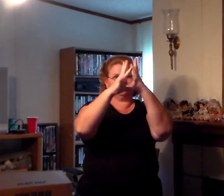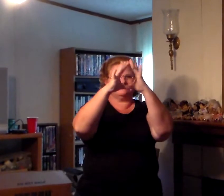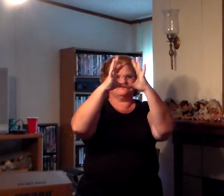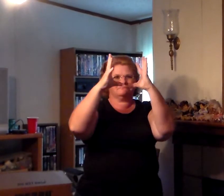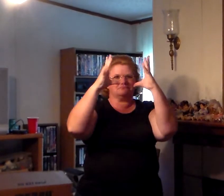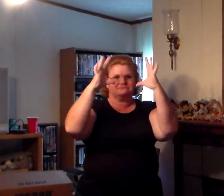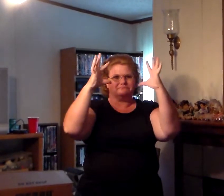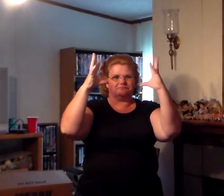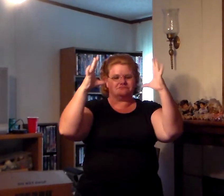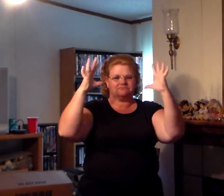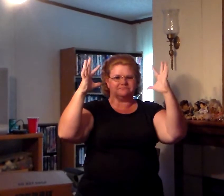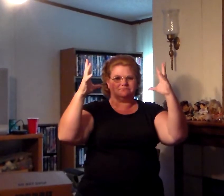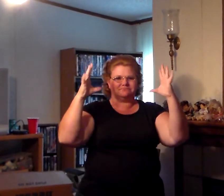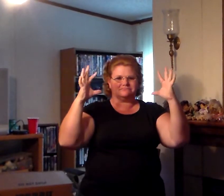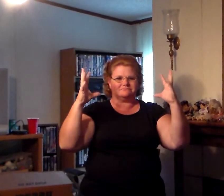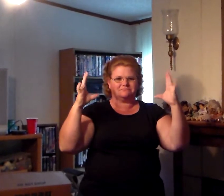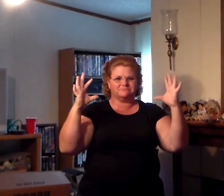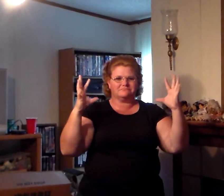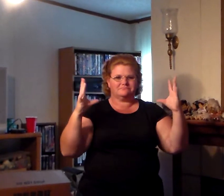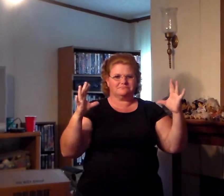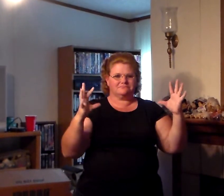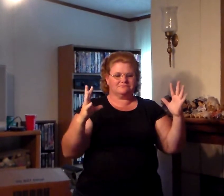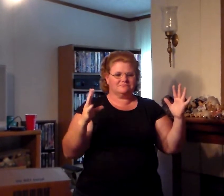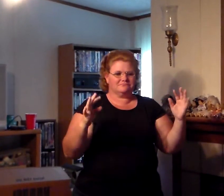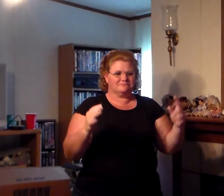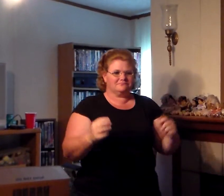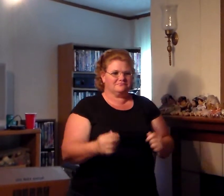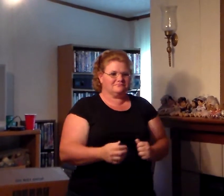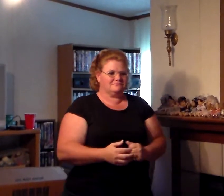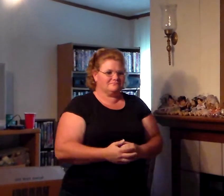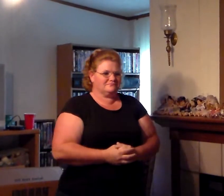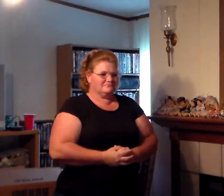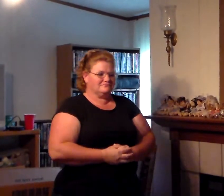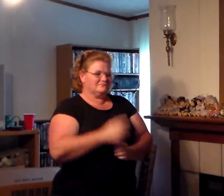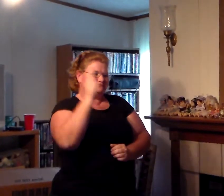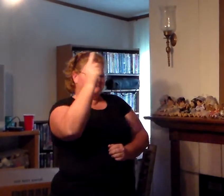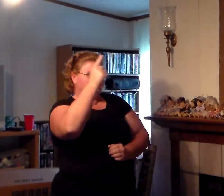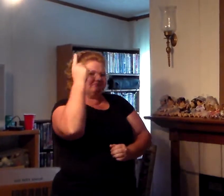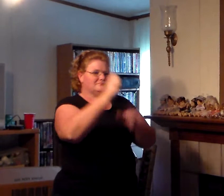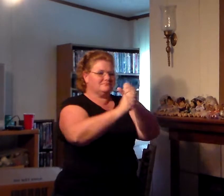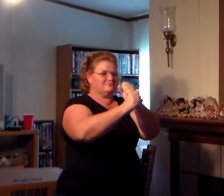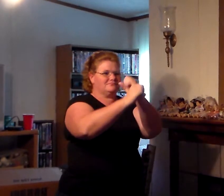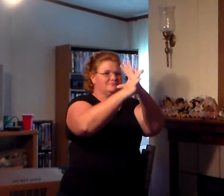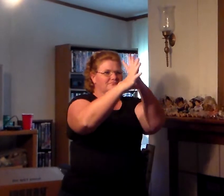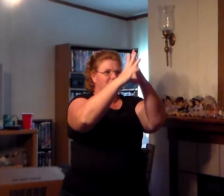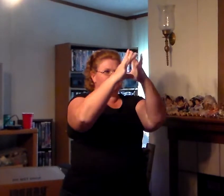I can only imagine